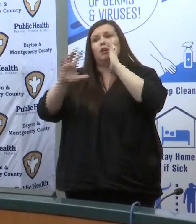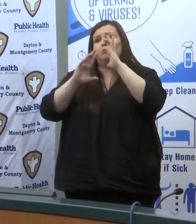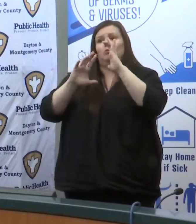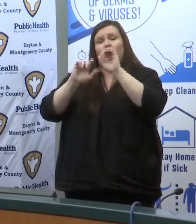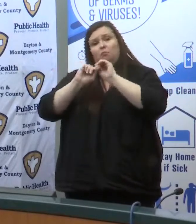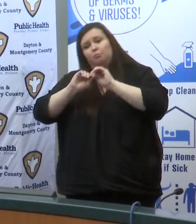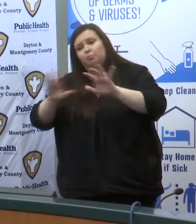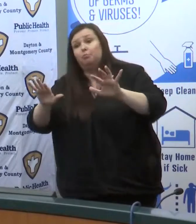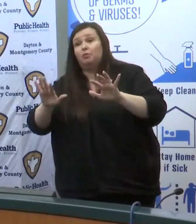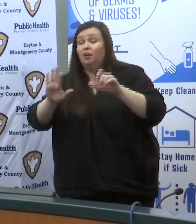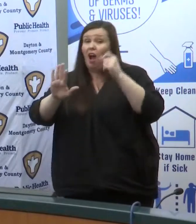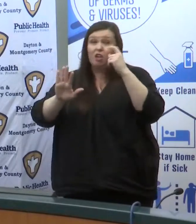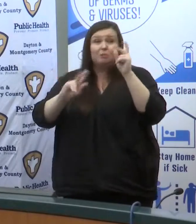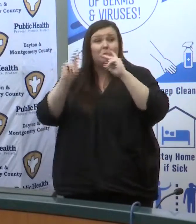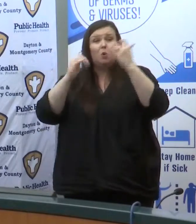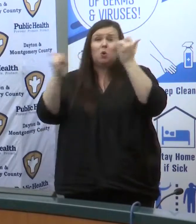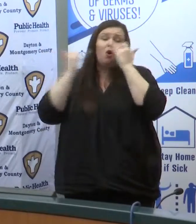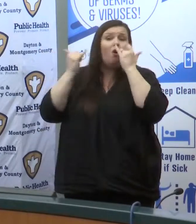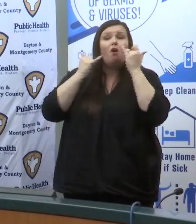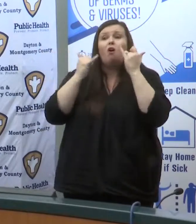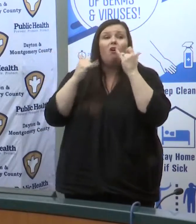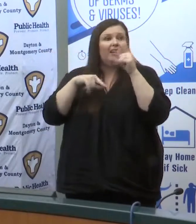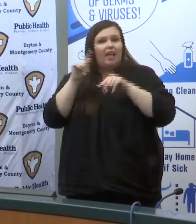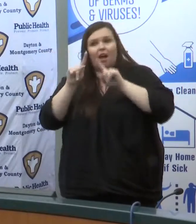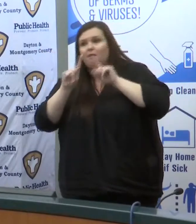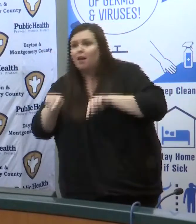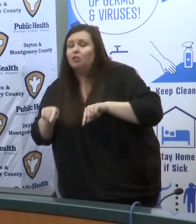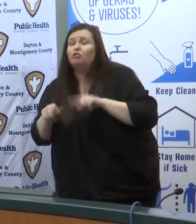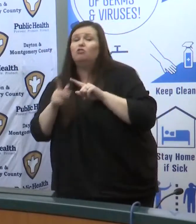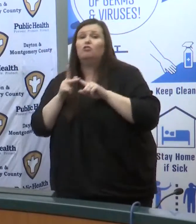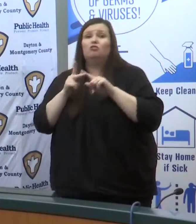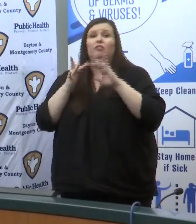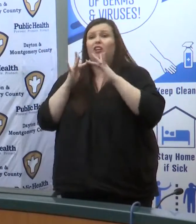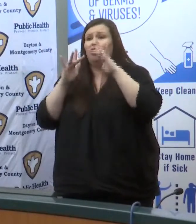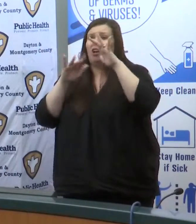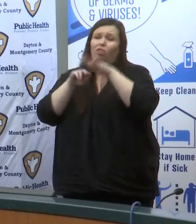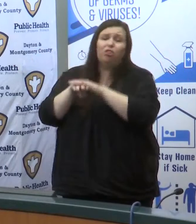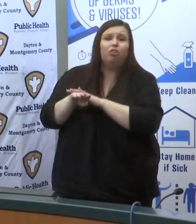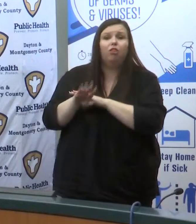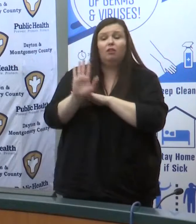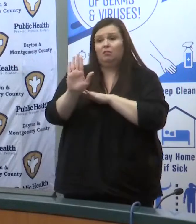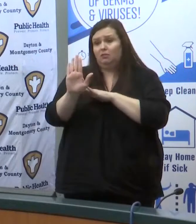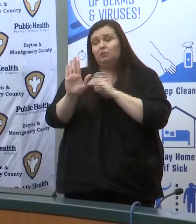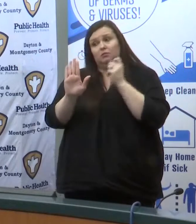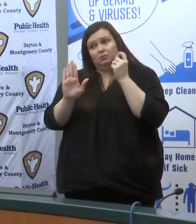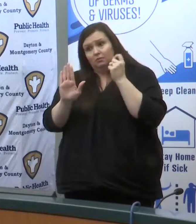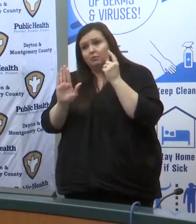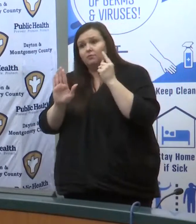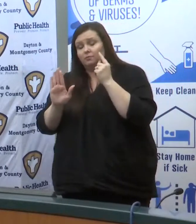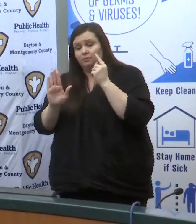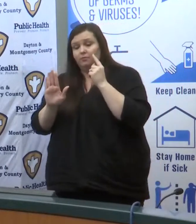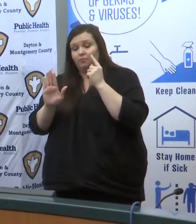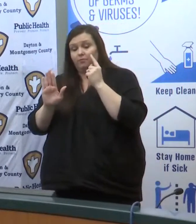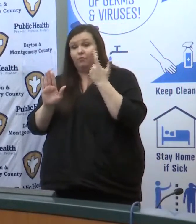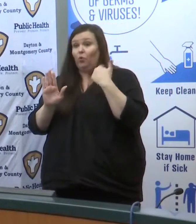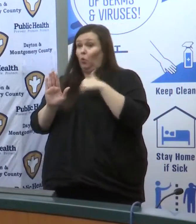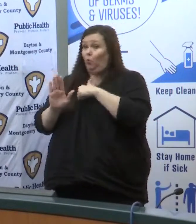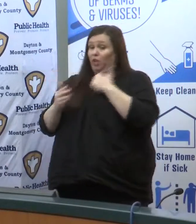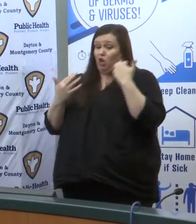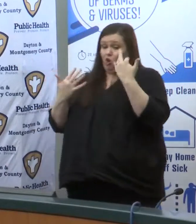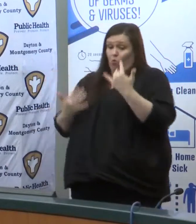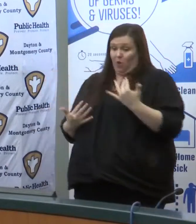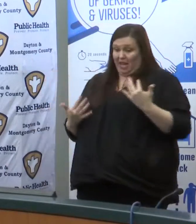the lines are busy it's hard to get through um one thing that everyone needs to understand is that we are are waiting on